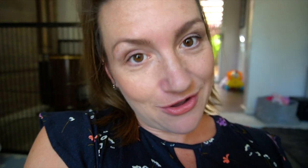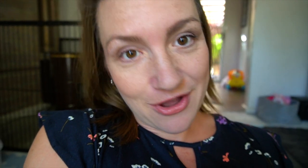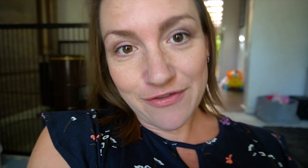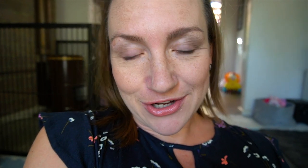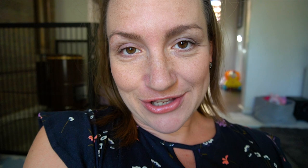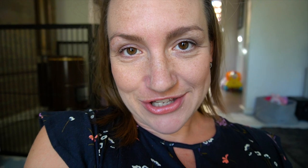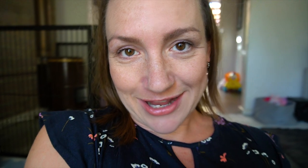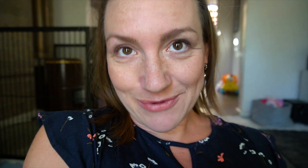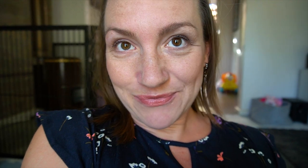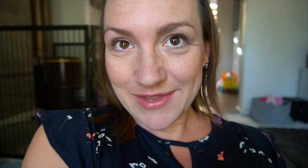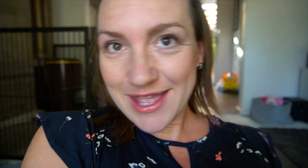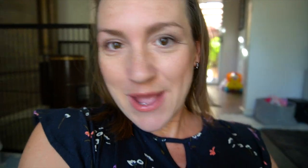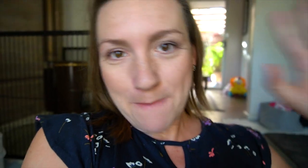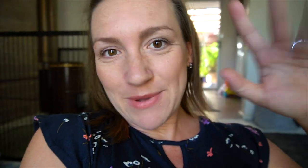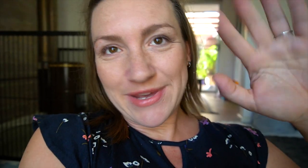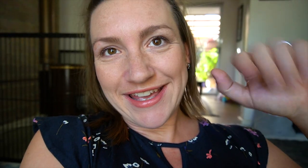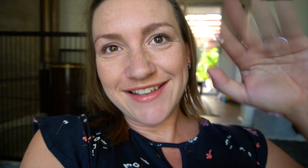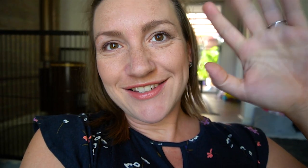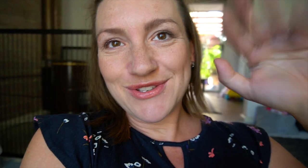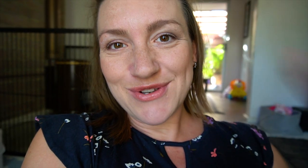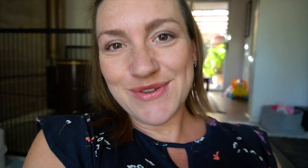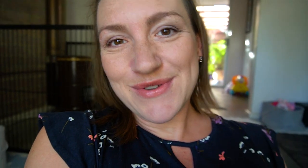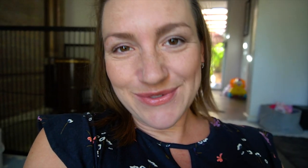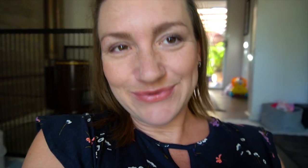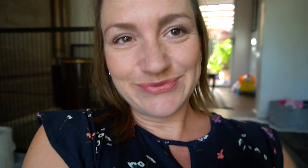video or over on a new channel. Bye bye.